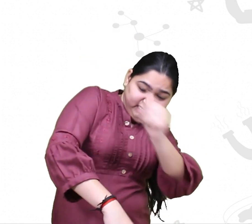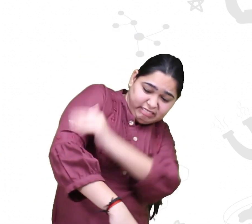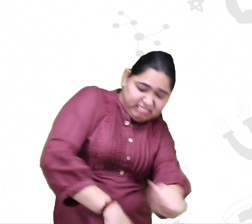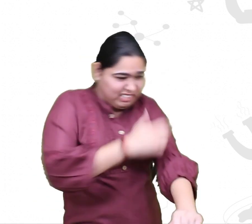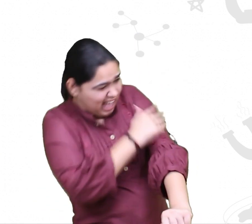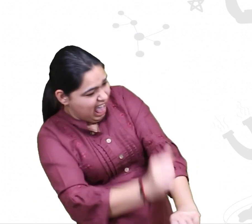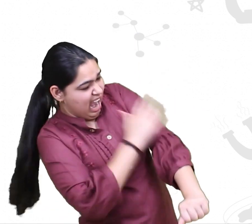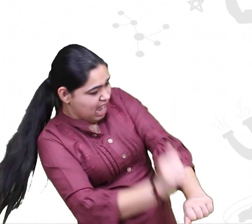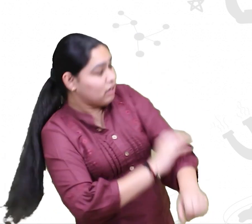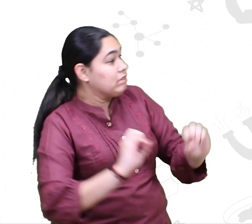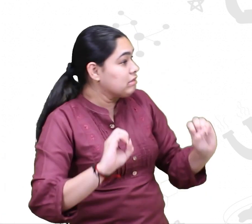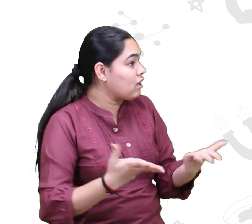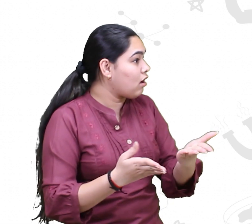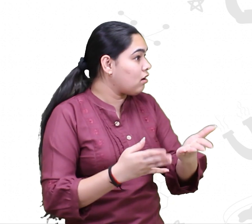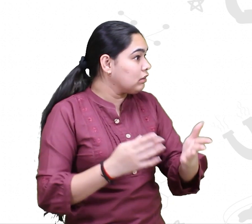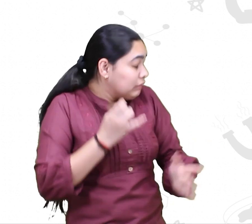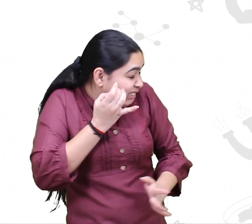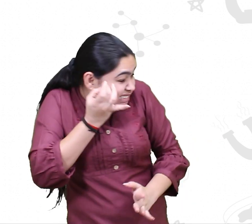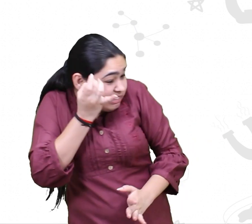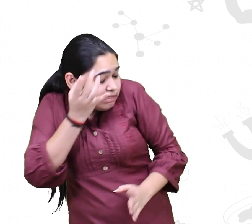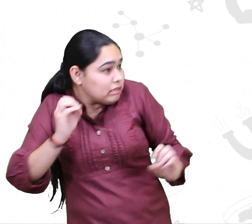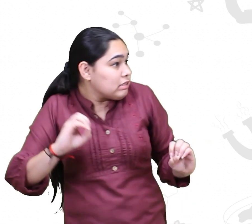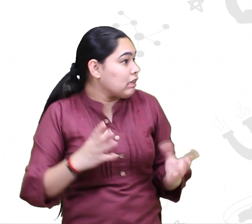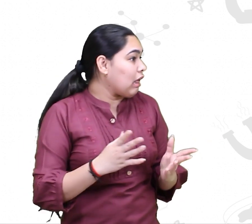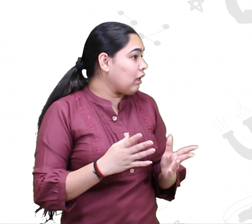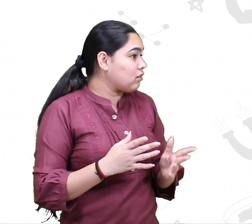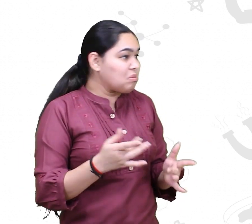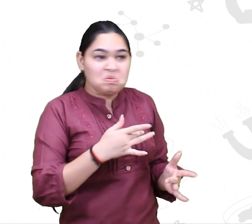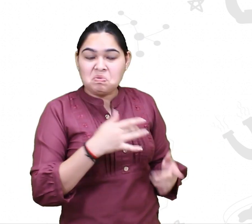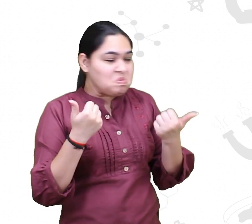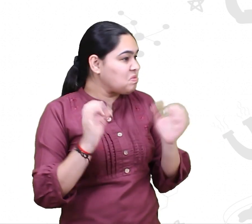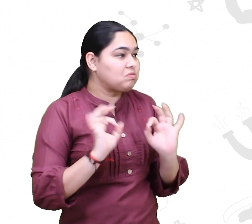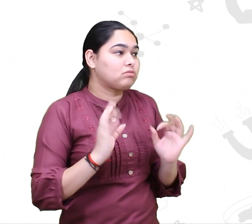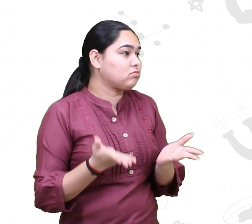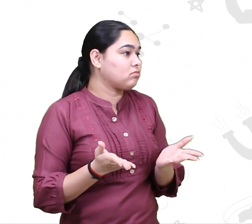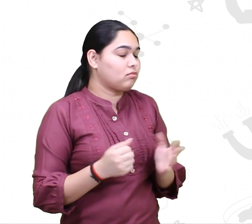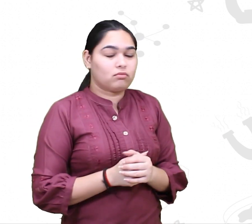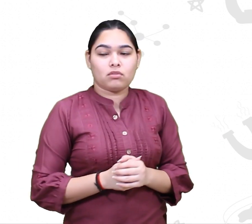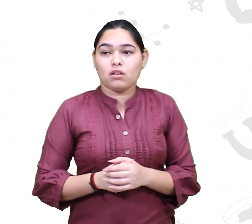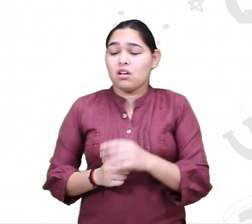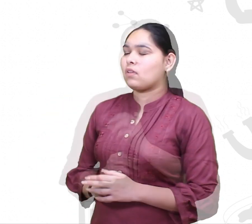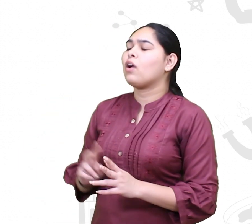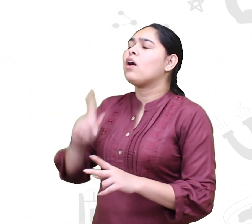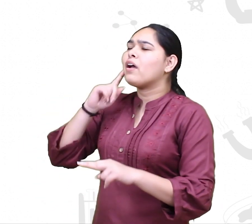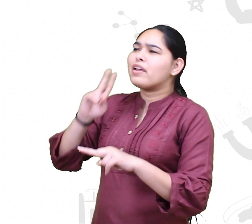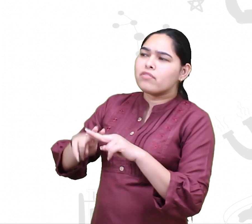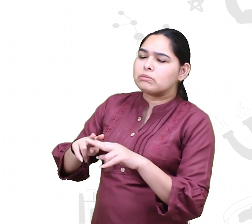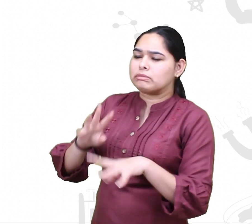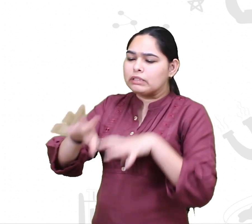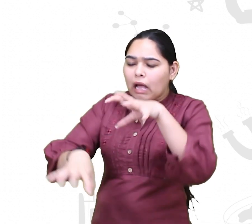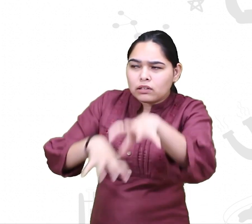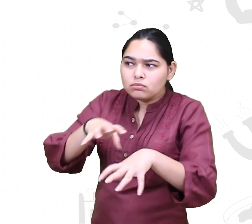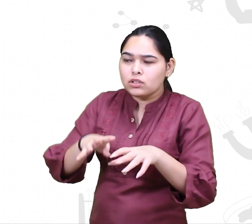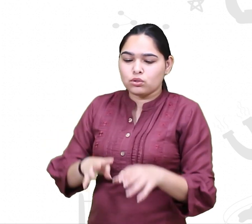their own body, aggressively grooming themselves, and performing behaviors which are totally unnatural. If we get a wild